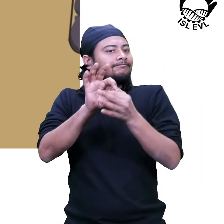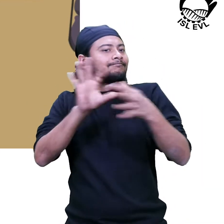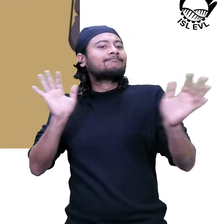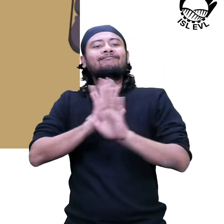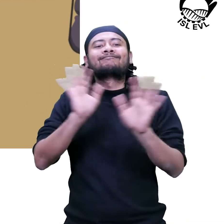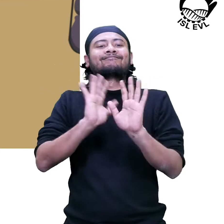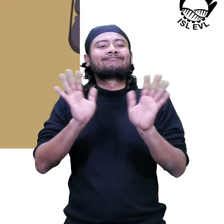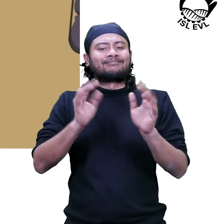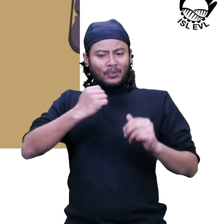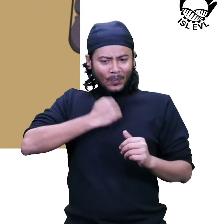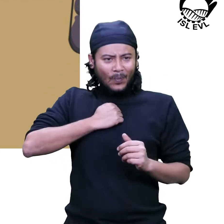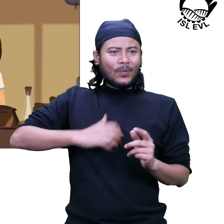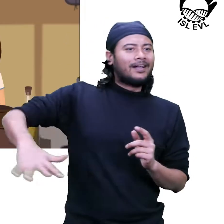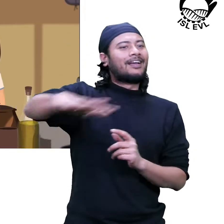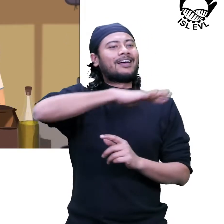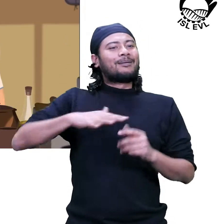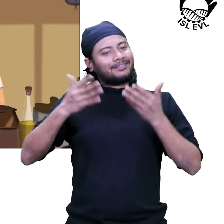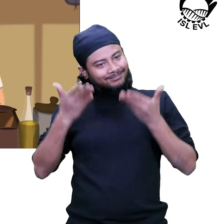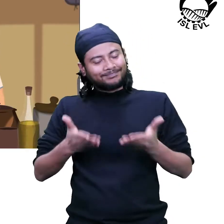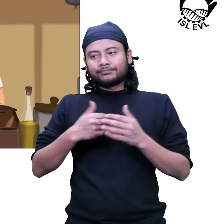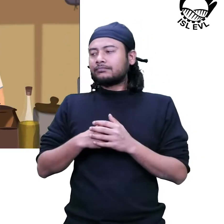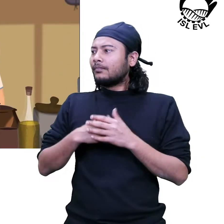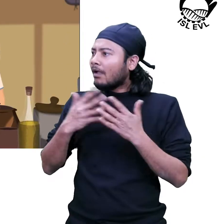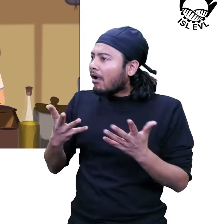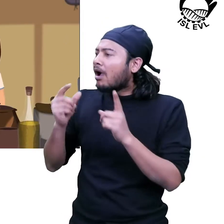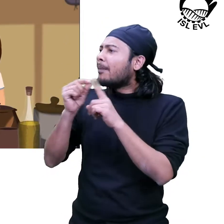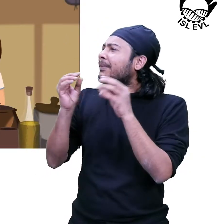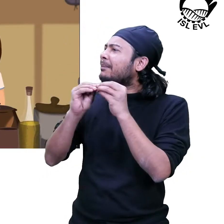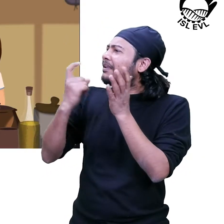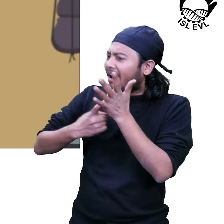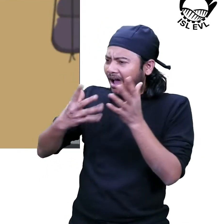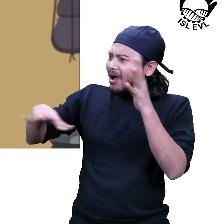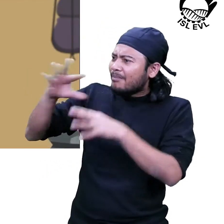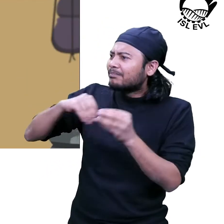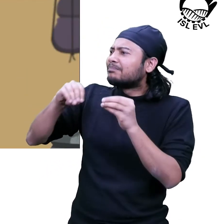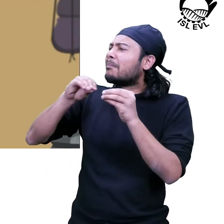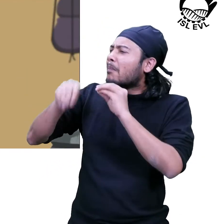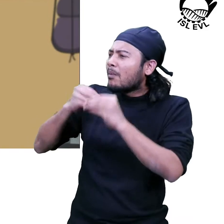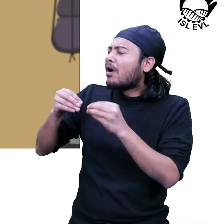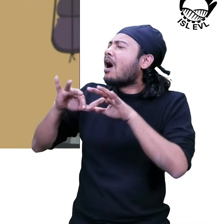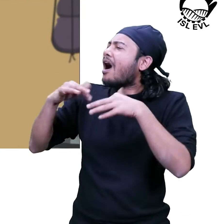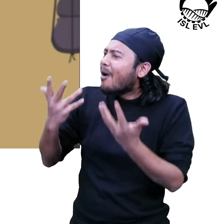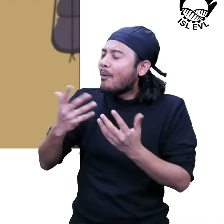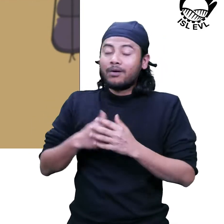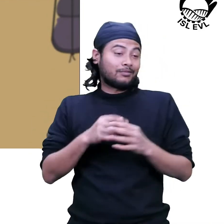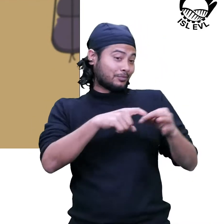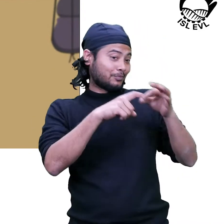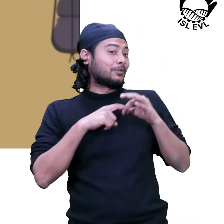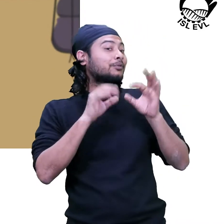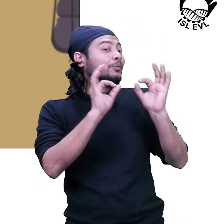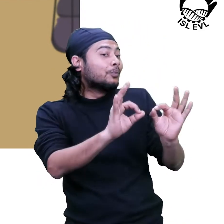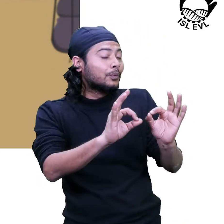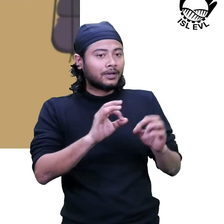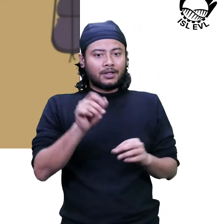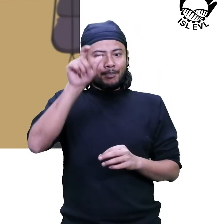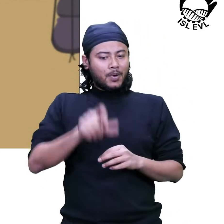with our own environment. How do they prepare these registers? Good question. This is not